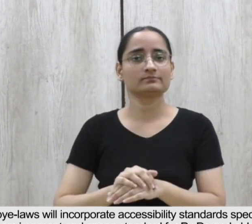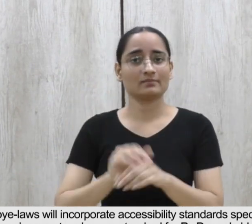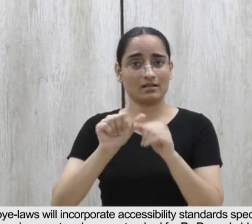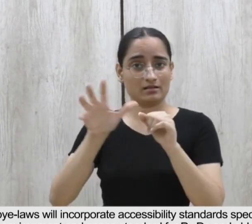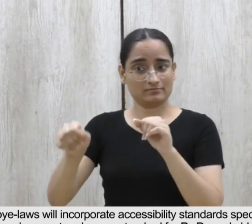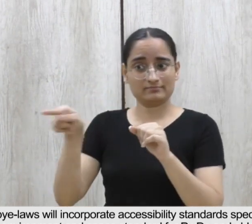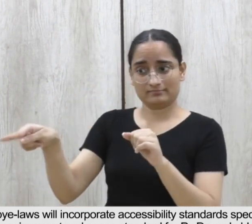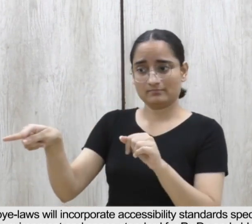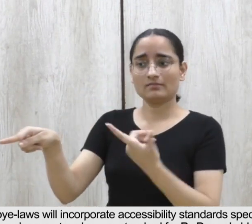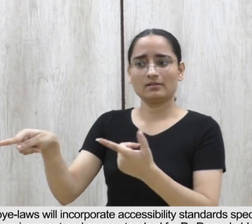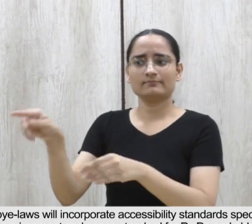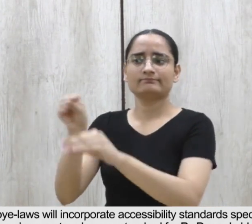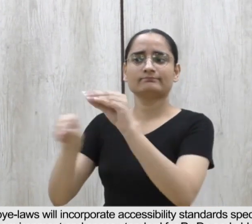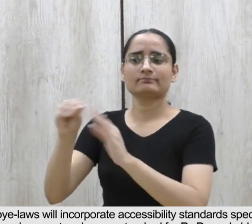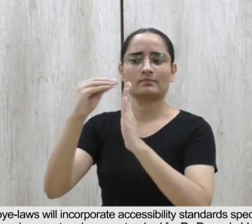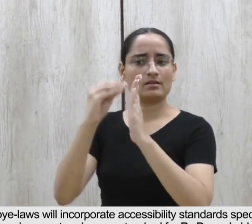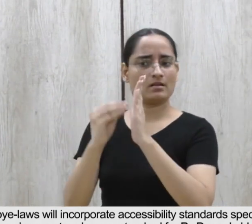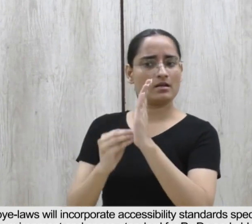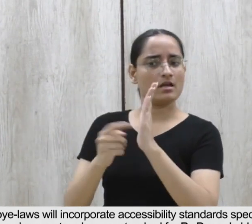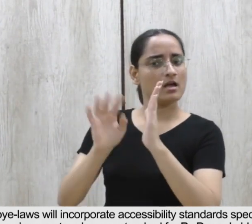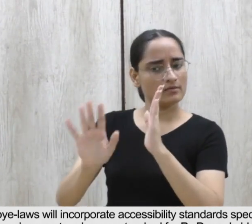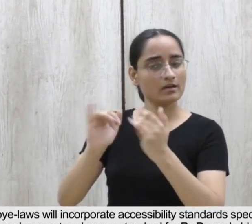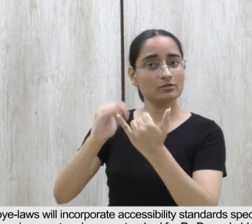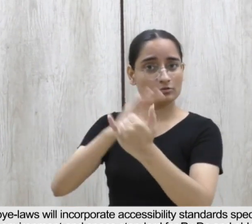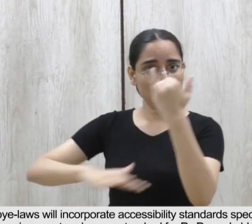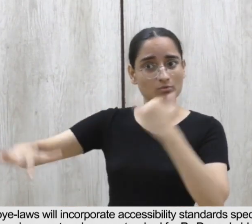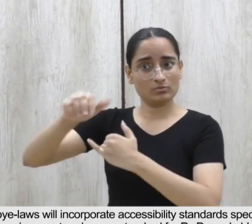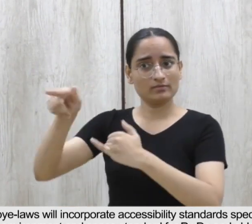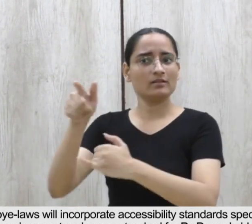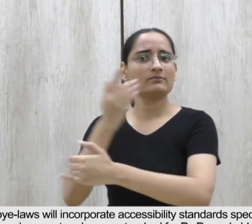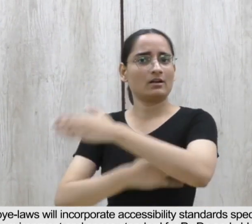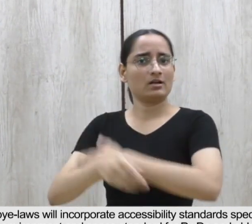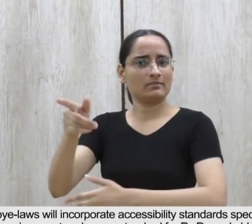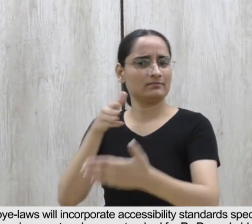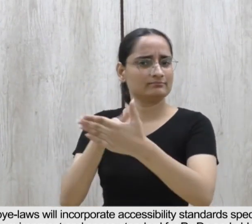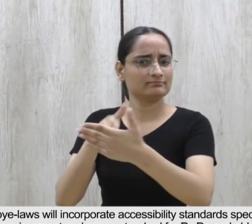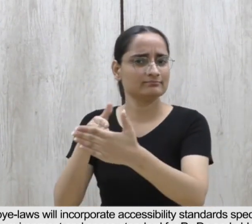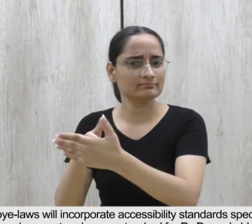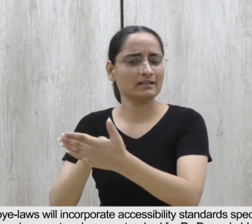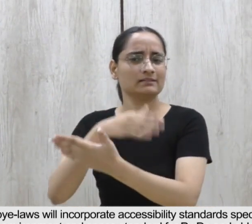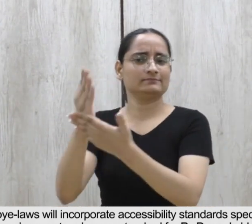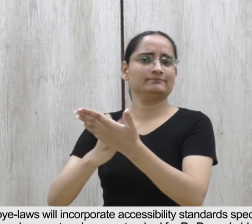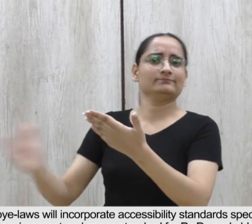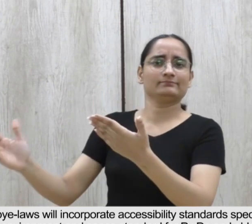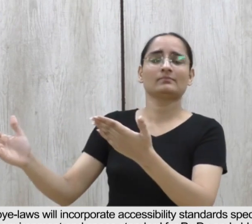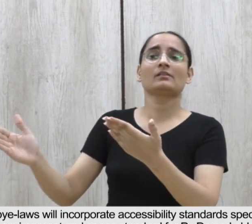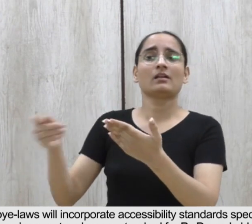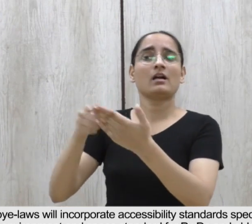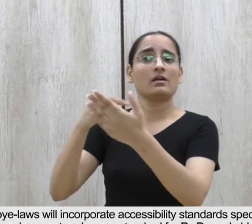specified under the harmonized guidelines for the barrier-free